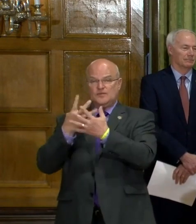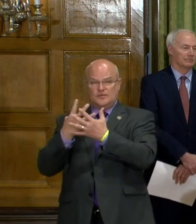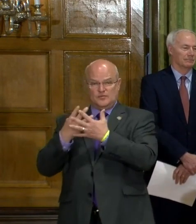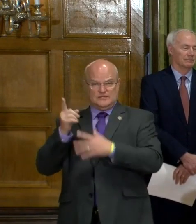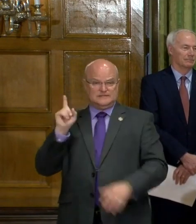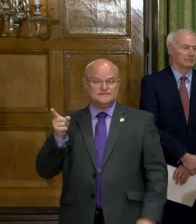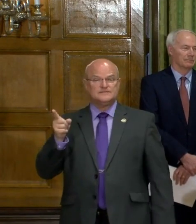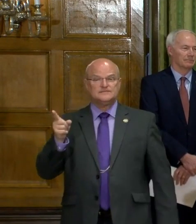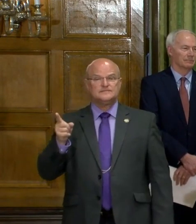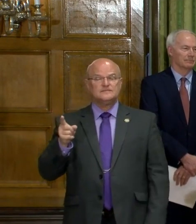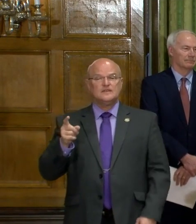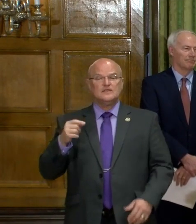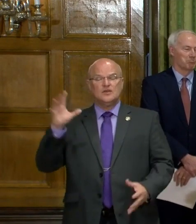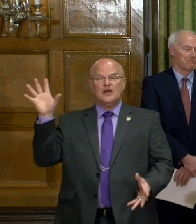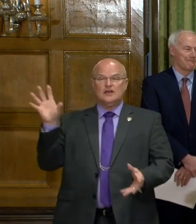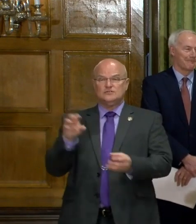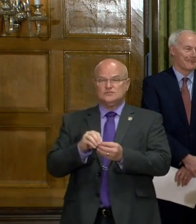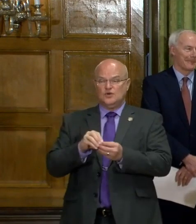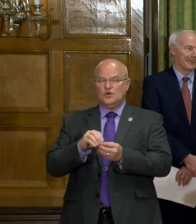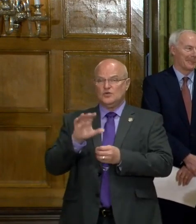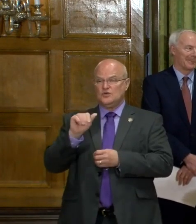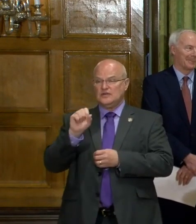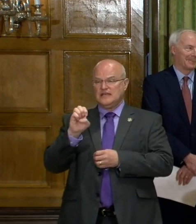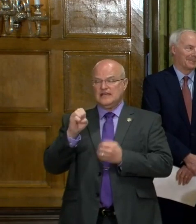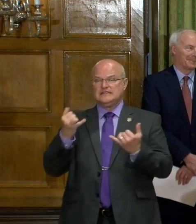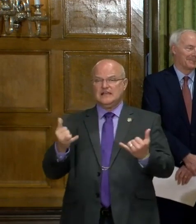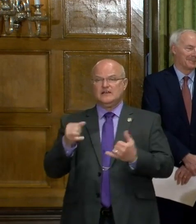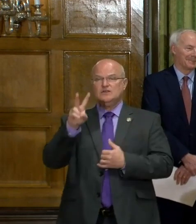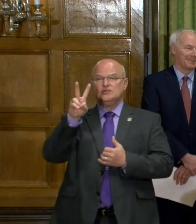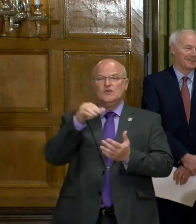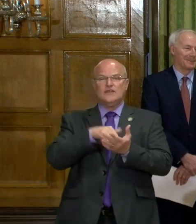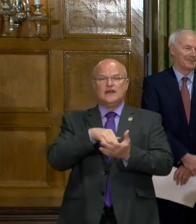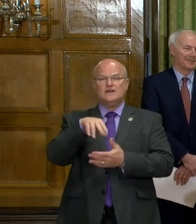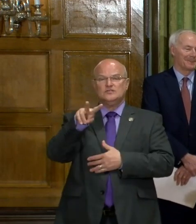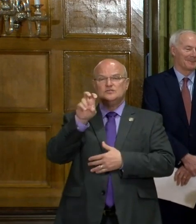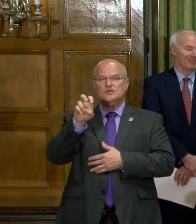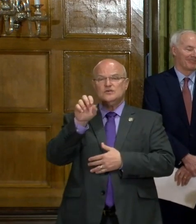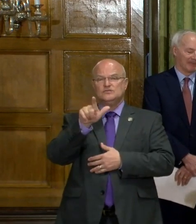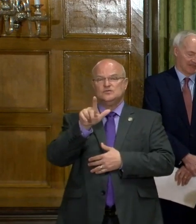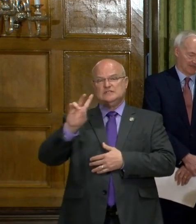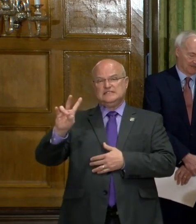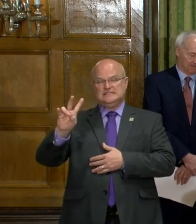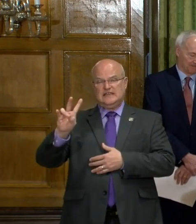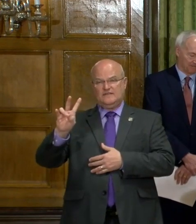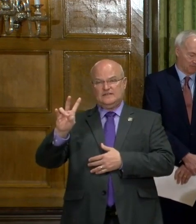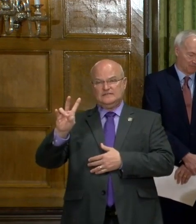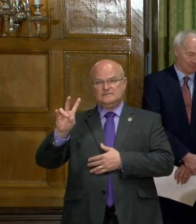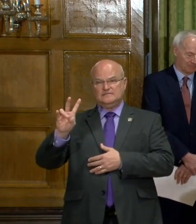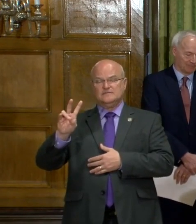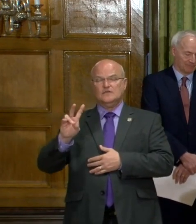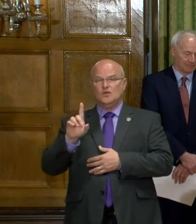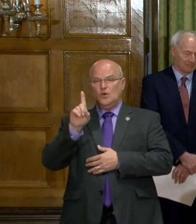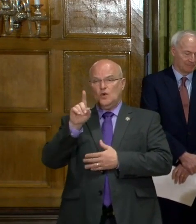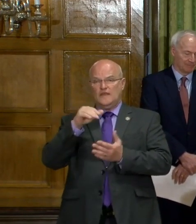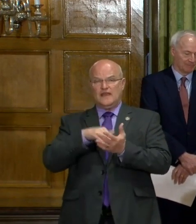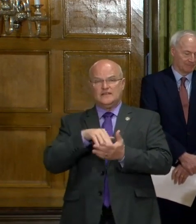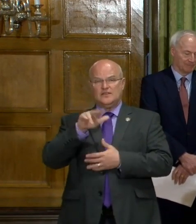Cummins unit. So our total case count is 2,227. Of those, 1